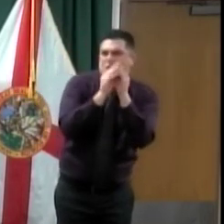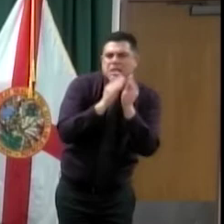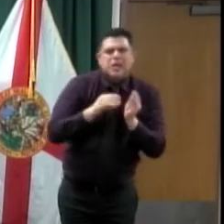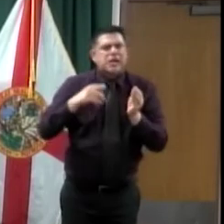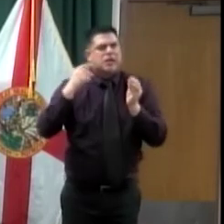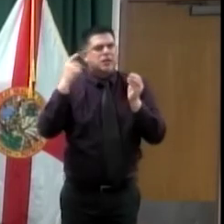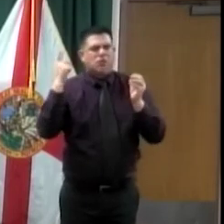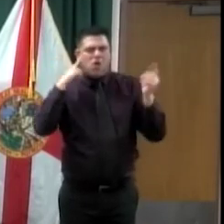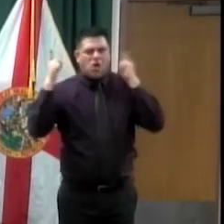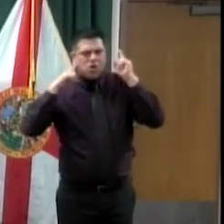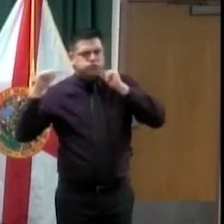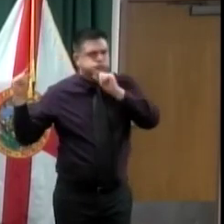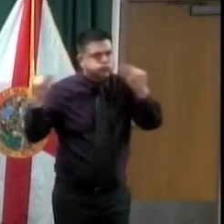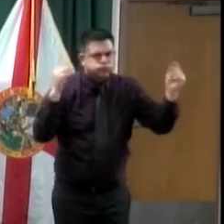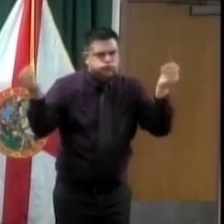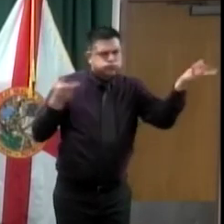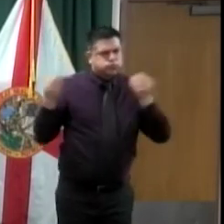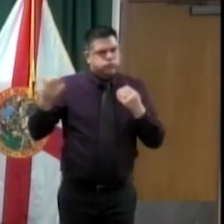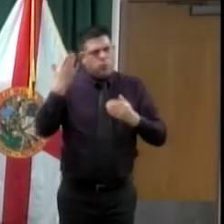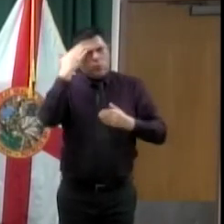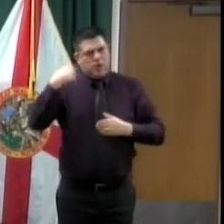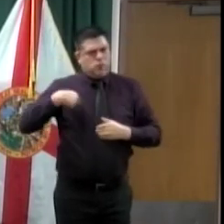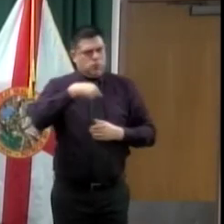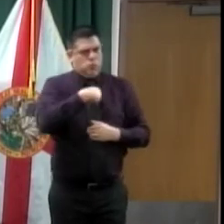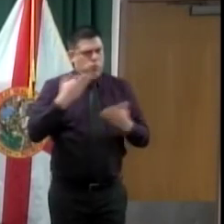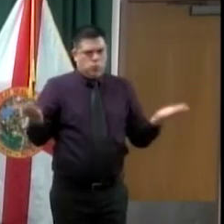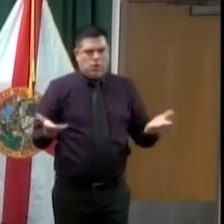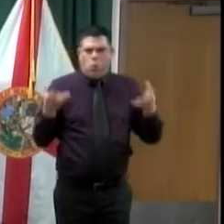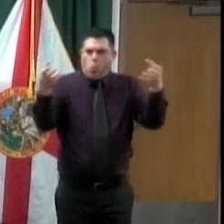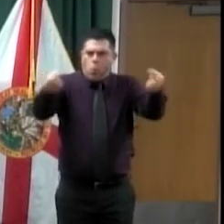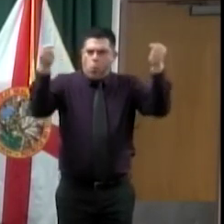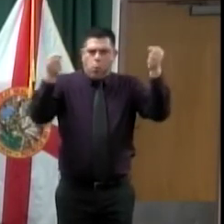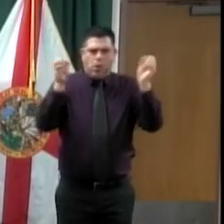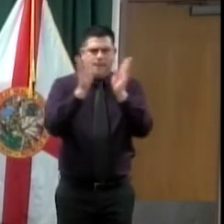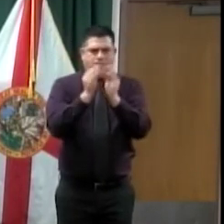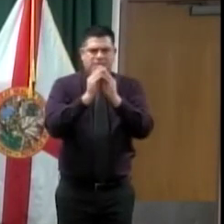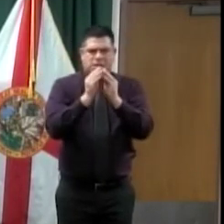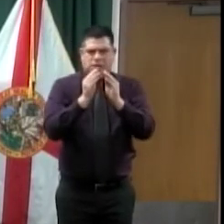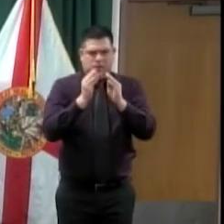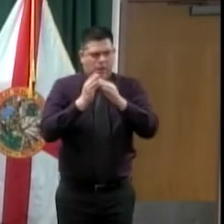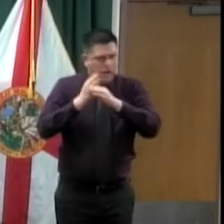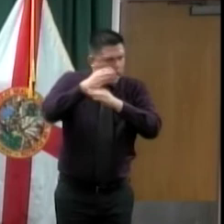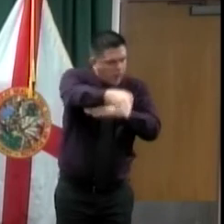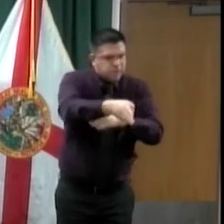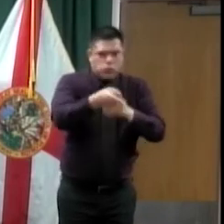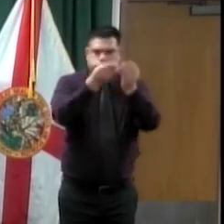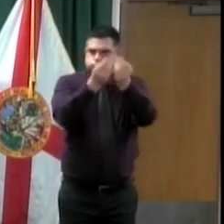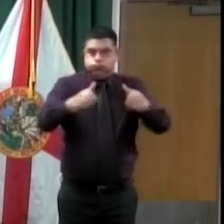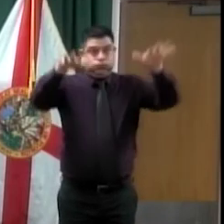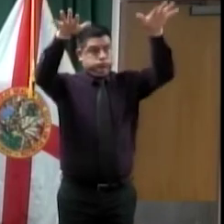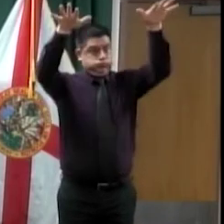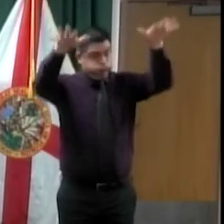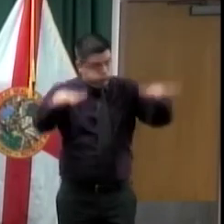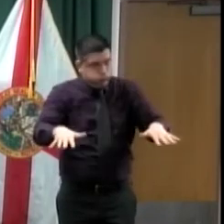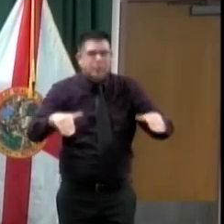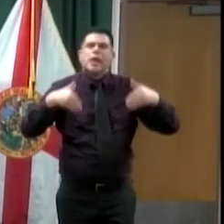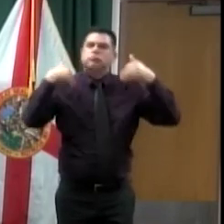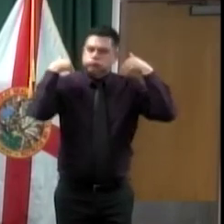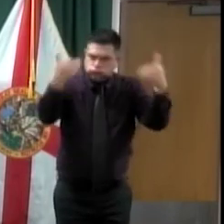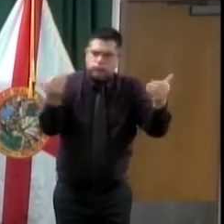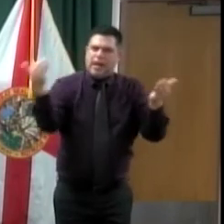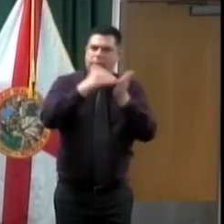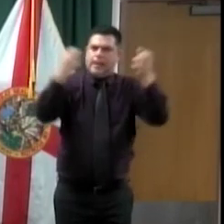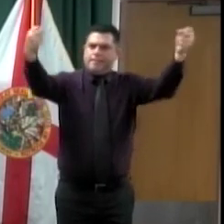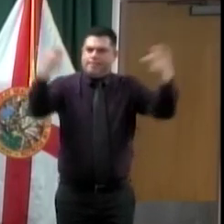until this is over and then pick them back up? Sure. Good question. So everybody's struggling with that and we've been given guidance from the governor